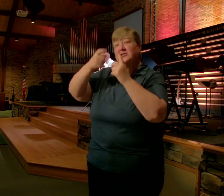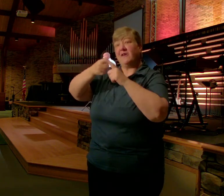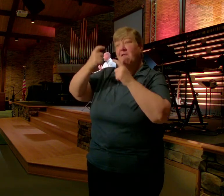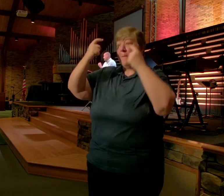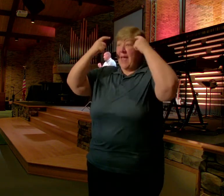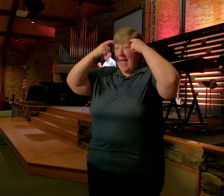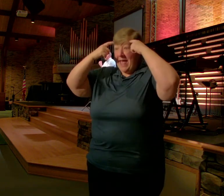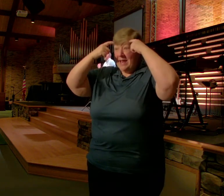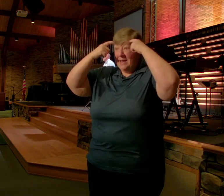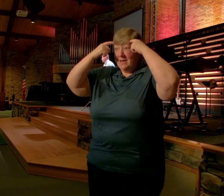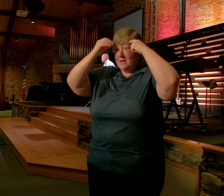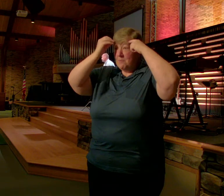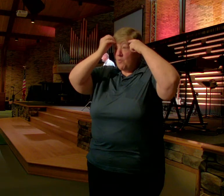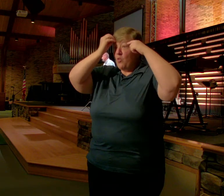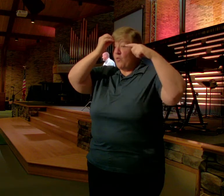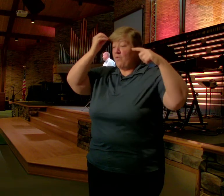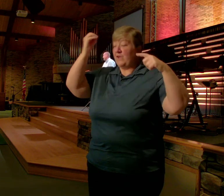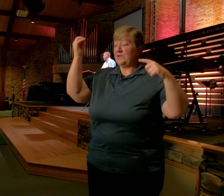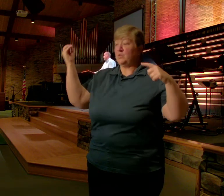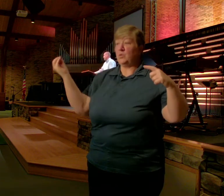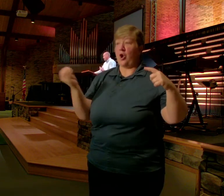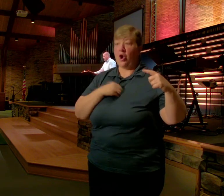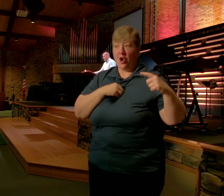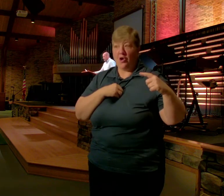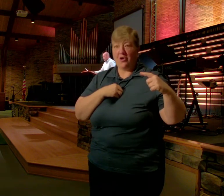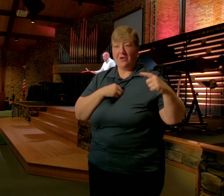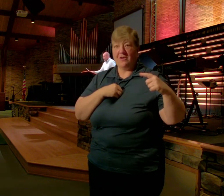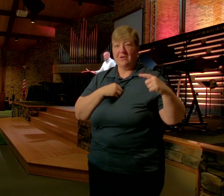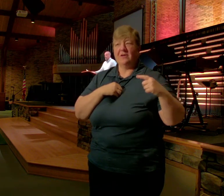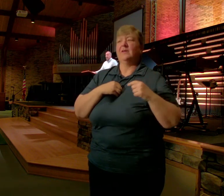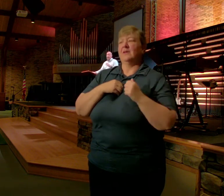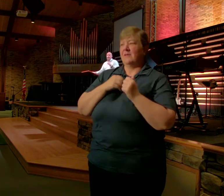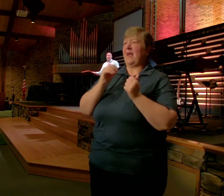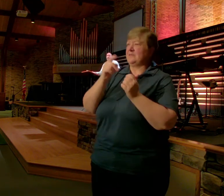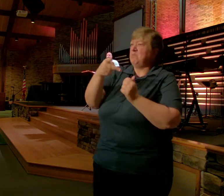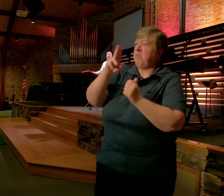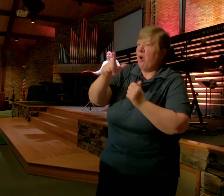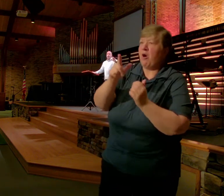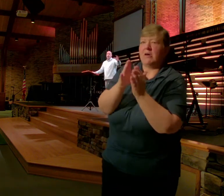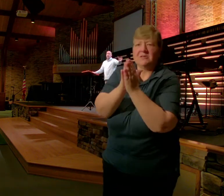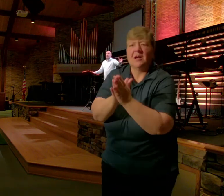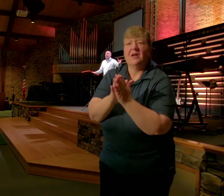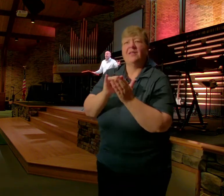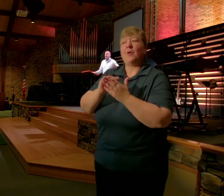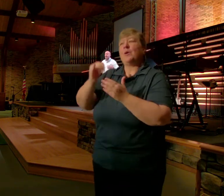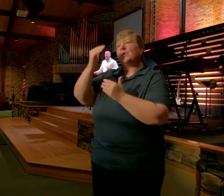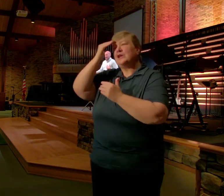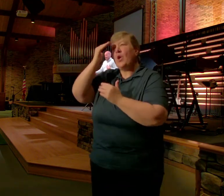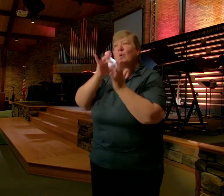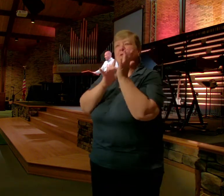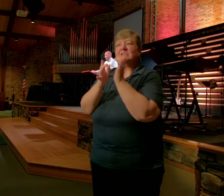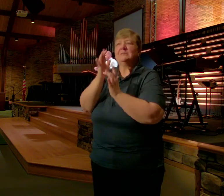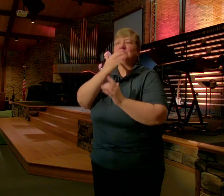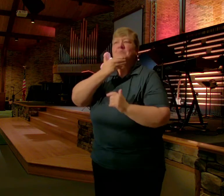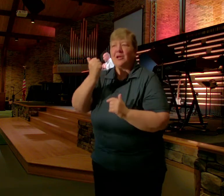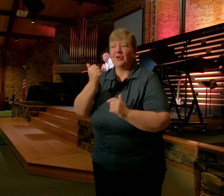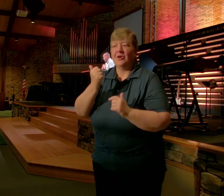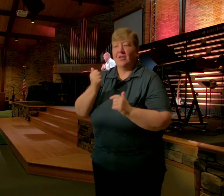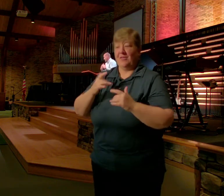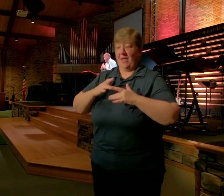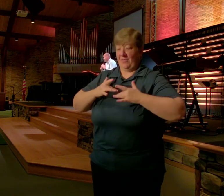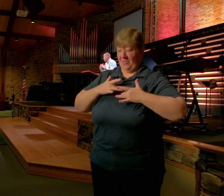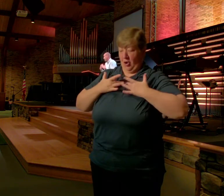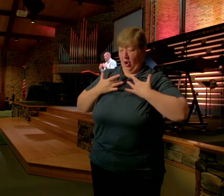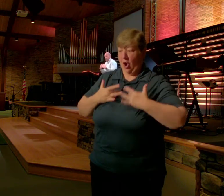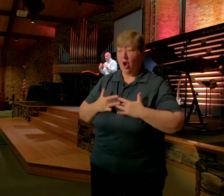here This is what drives him To his knees That we would know Jesus better That the eyes of our heart Would be enlightened The heart Is the